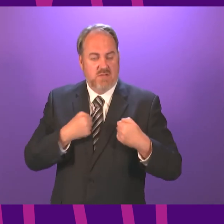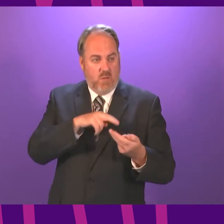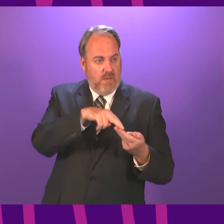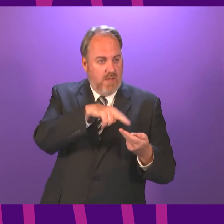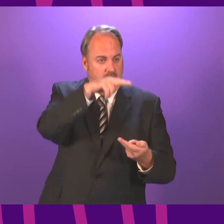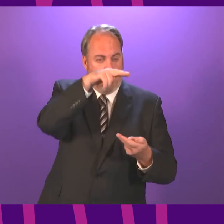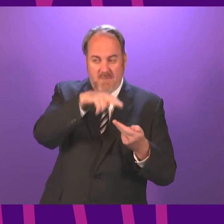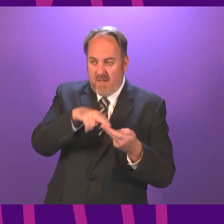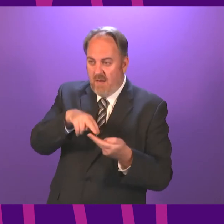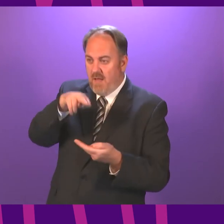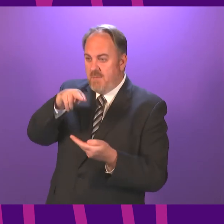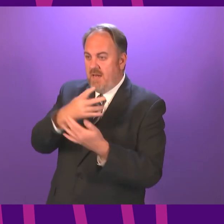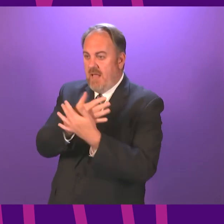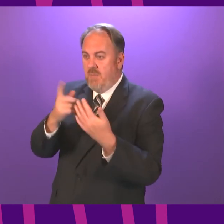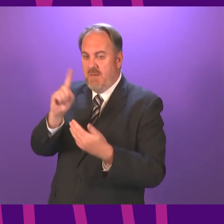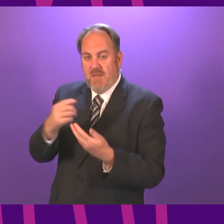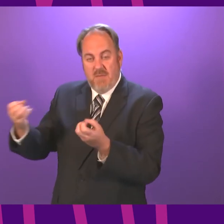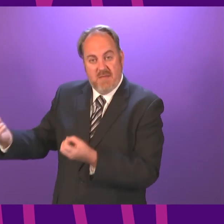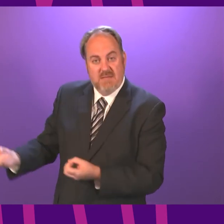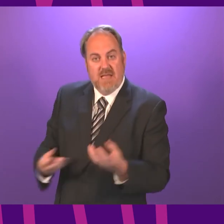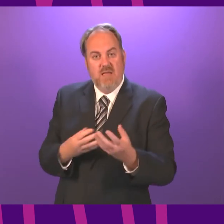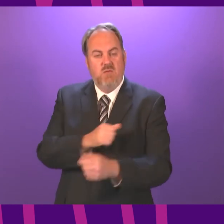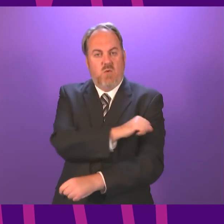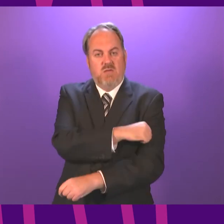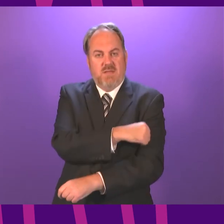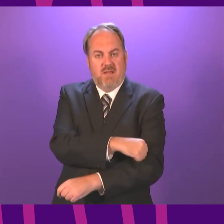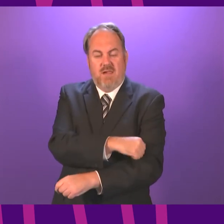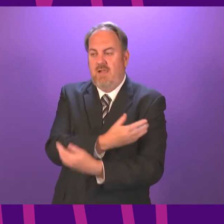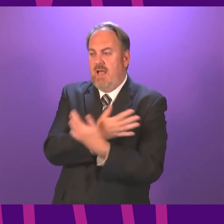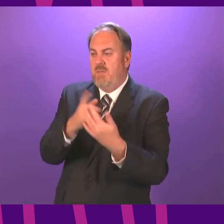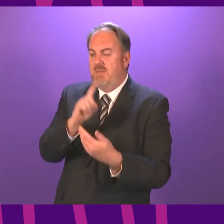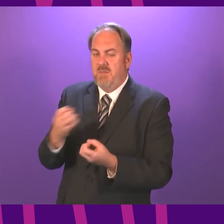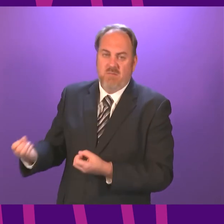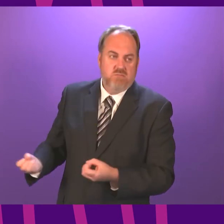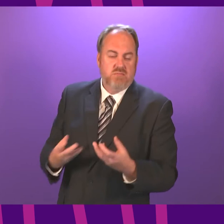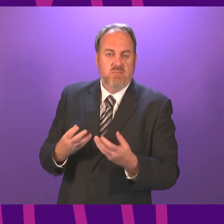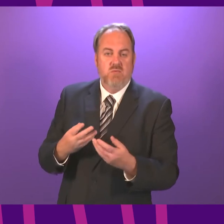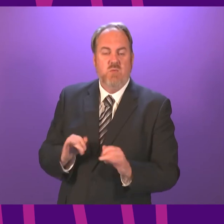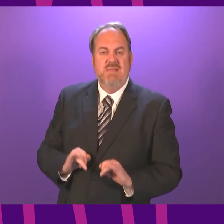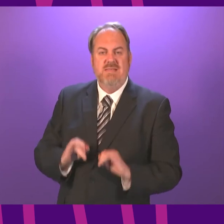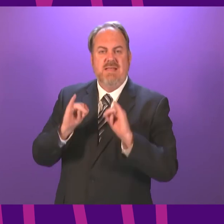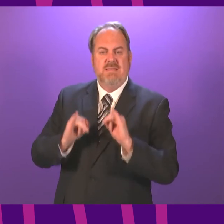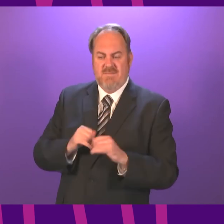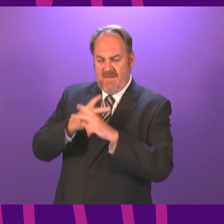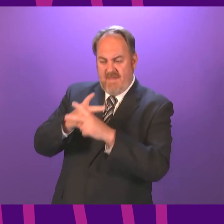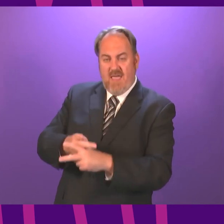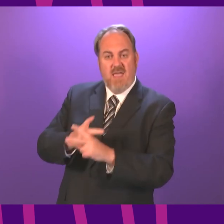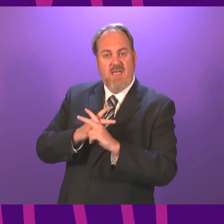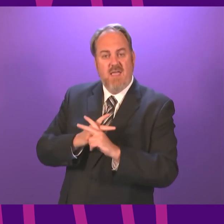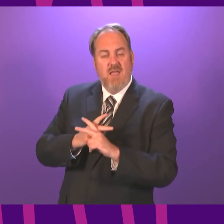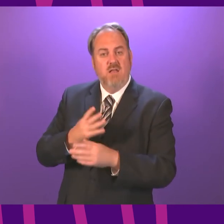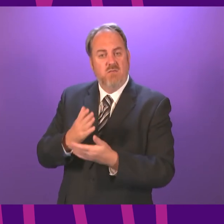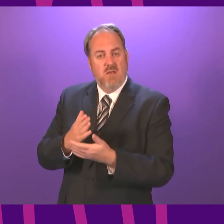levels of hospitalisation levels of ICU presence and admittance and the